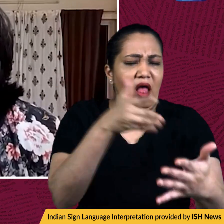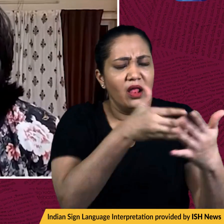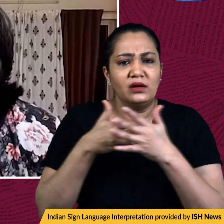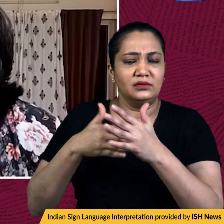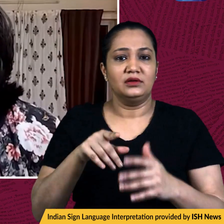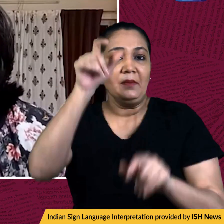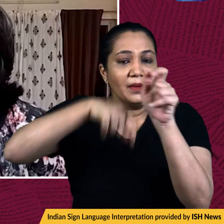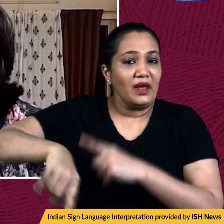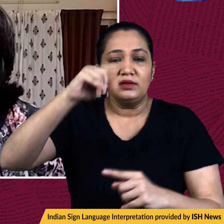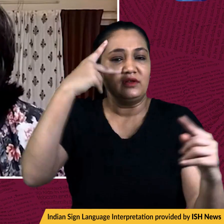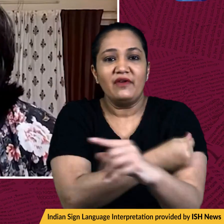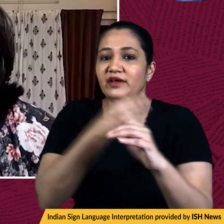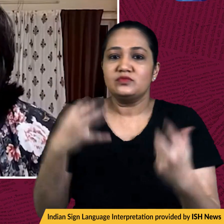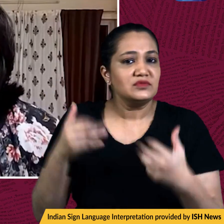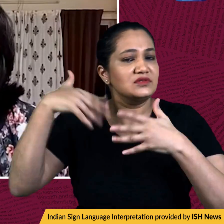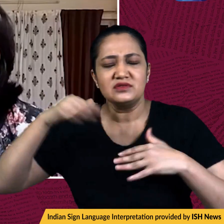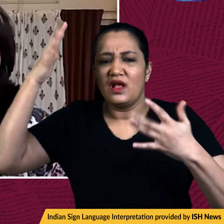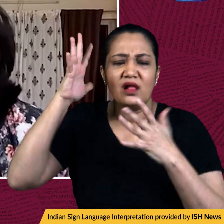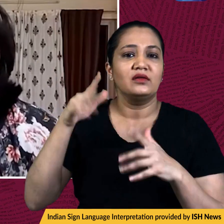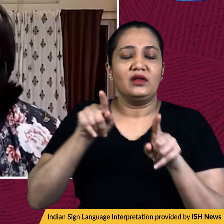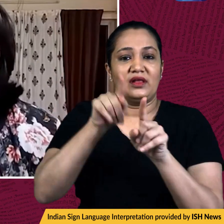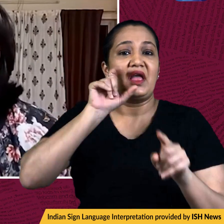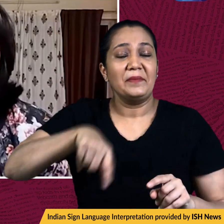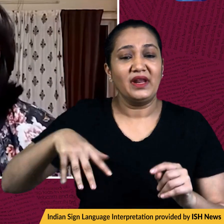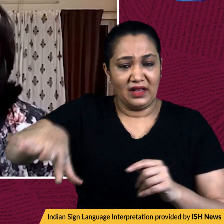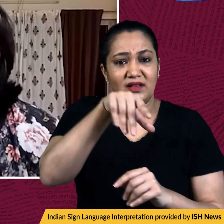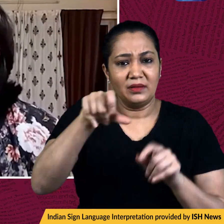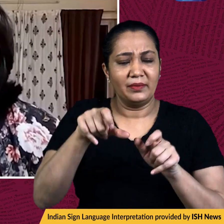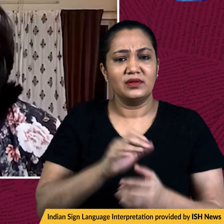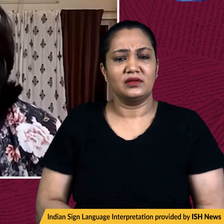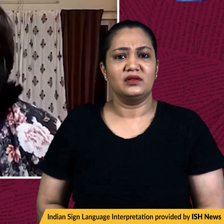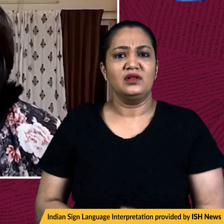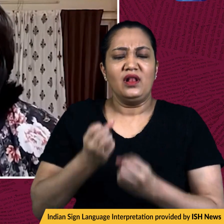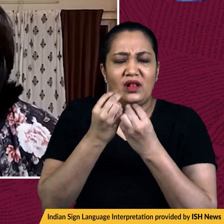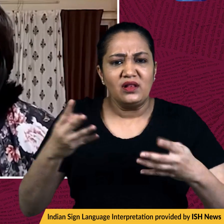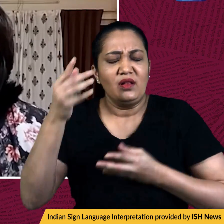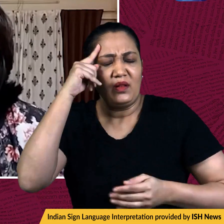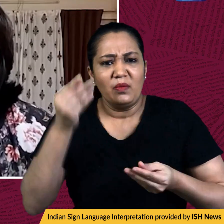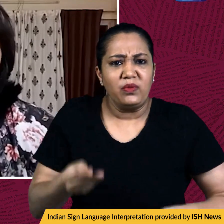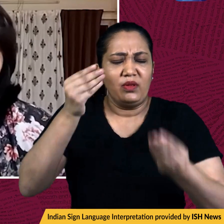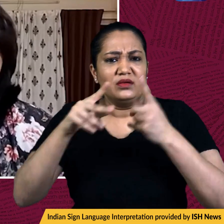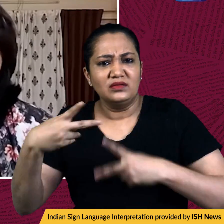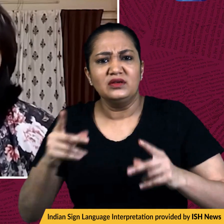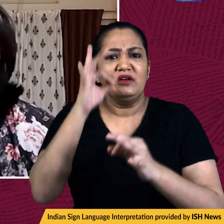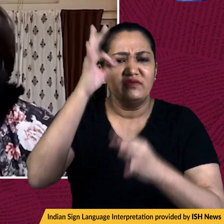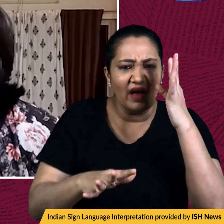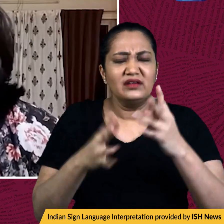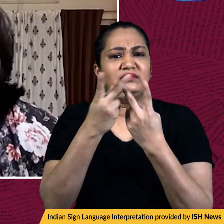-vaccine demonstrators in New Zealand's capital, Wellington, set several tents in a slide on Parliament's lawn on fire during